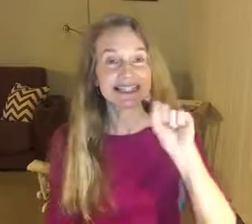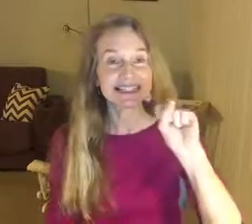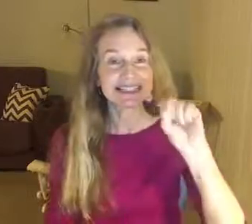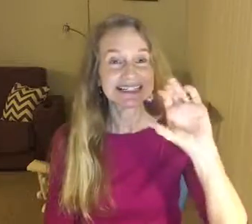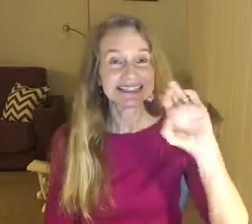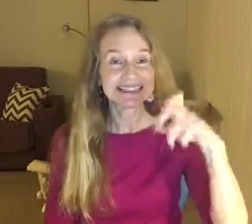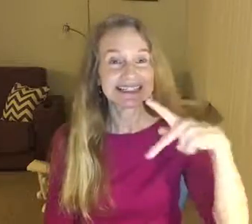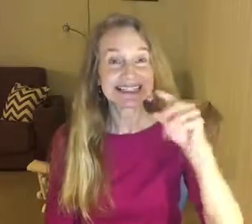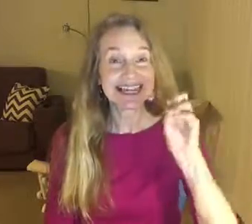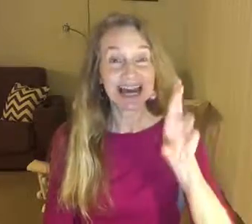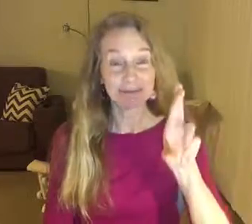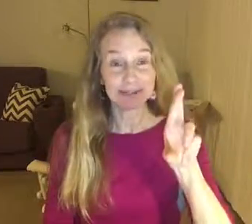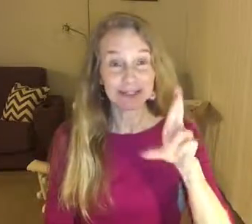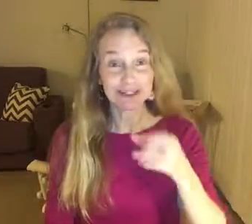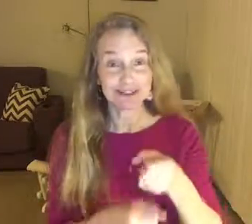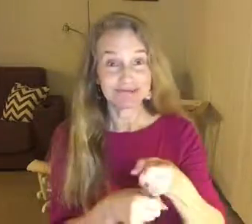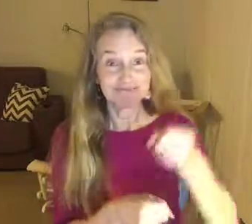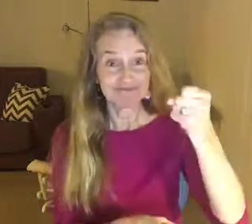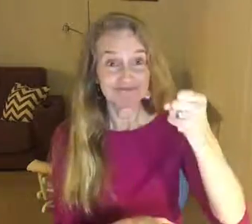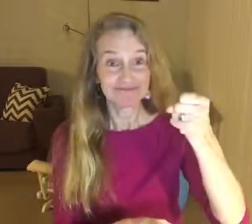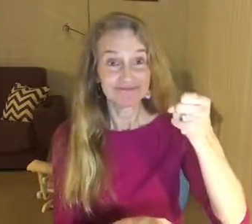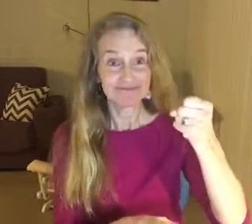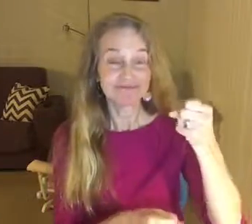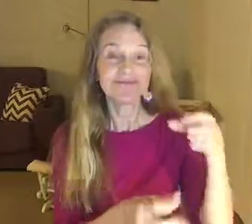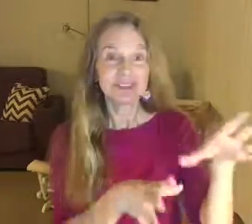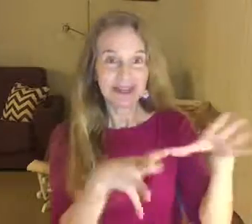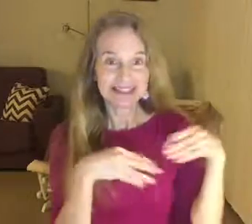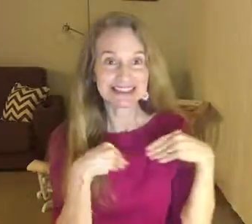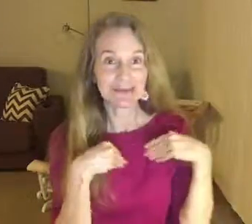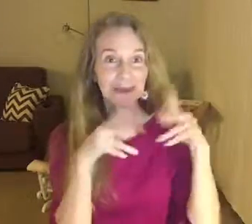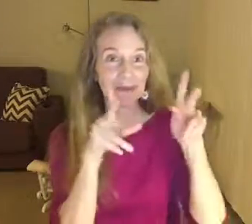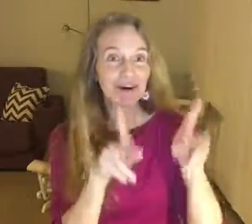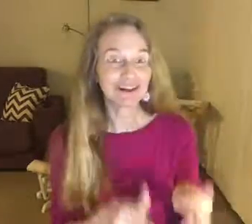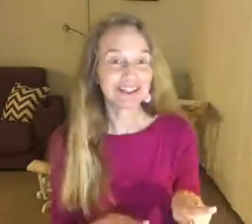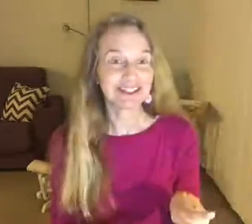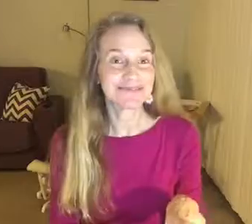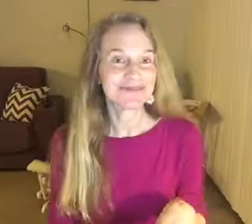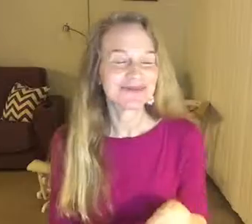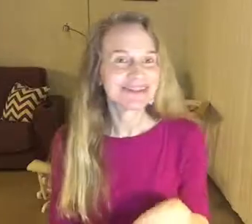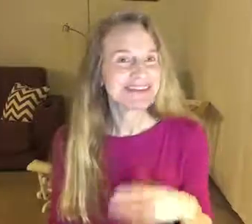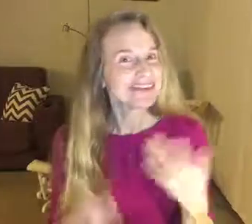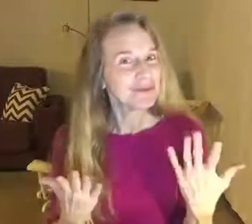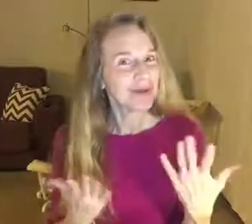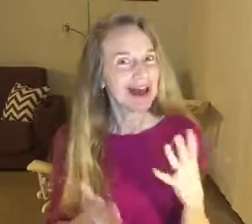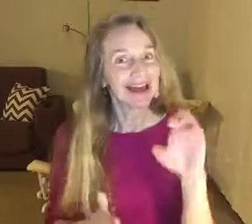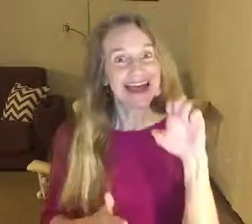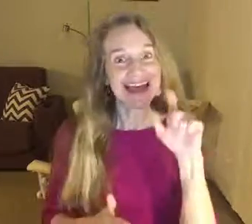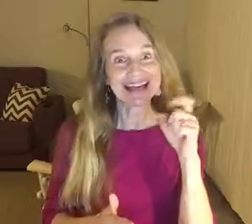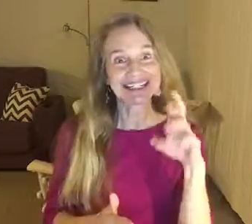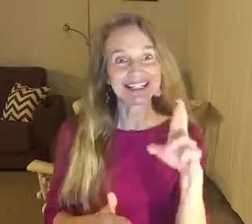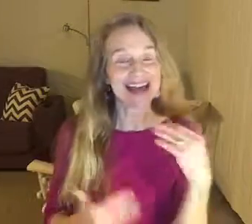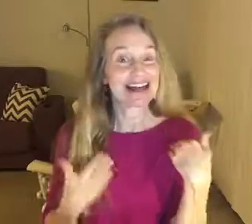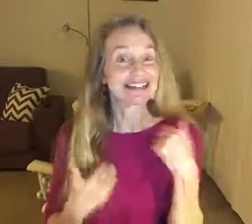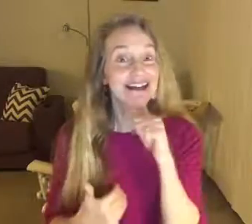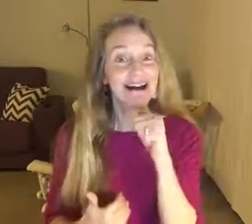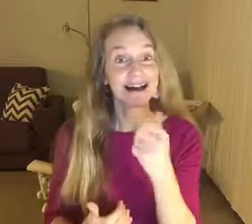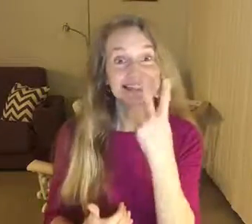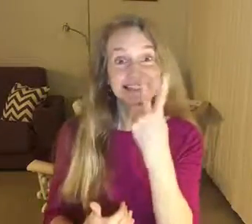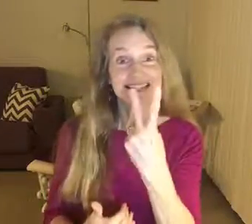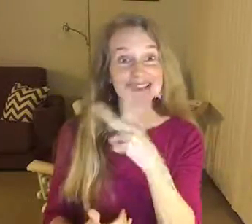character to accept the person. Well, Hector has not seen